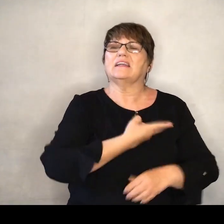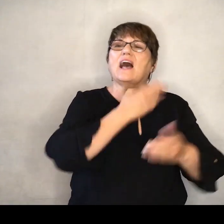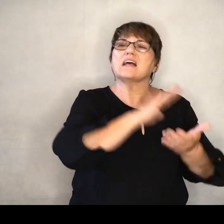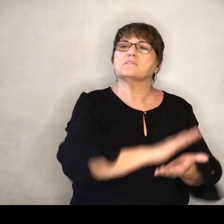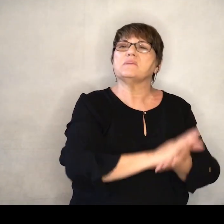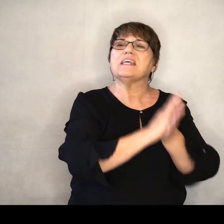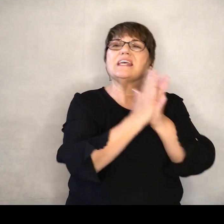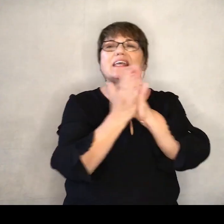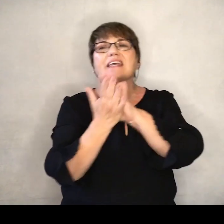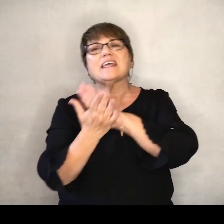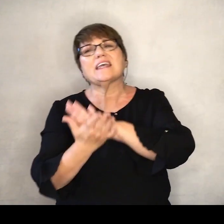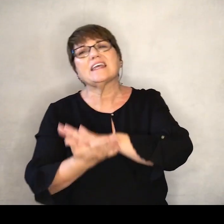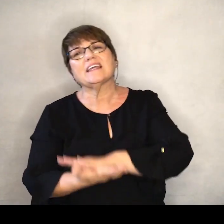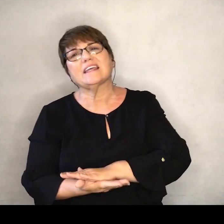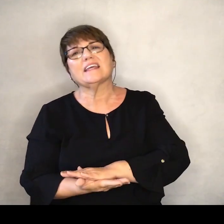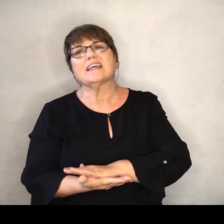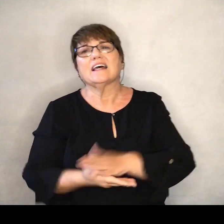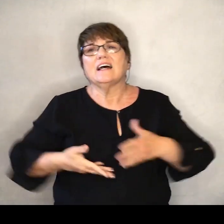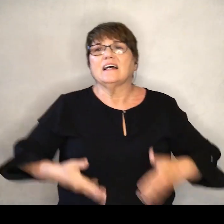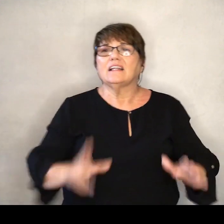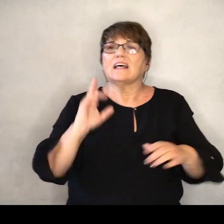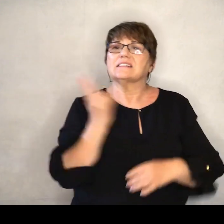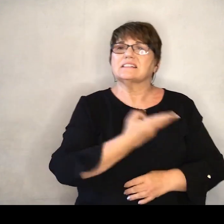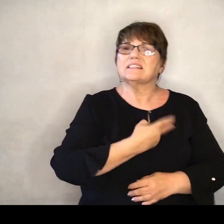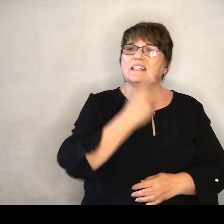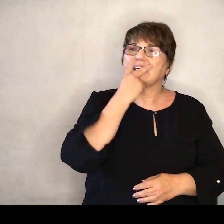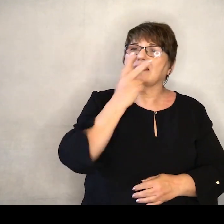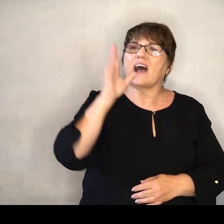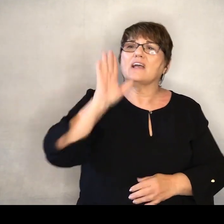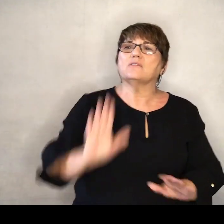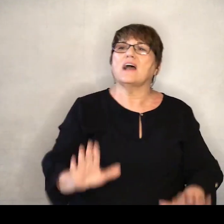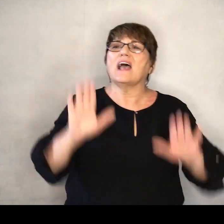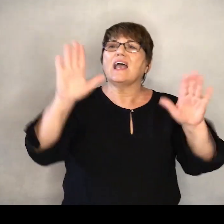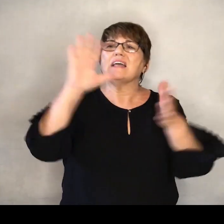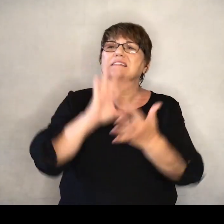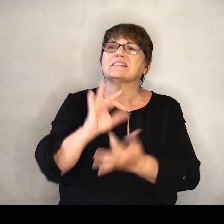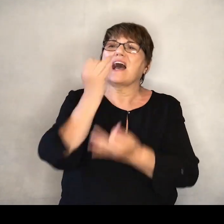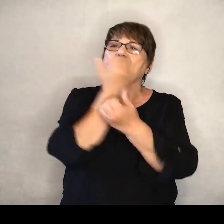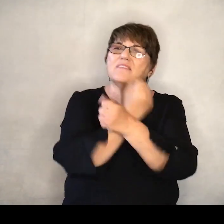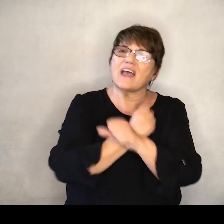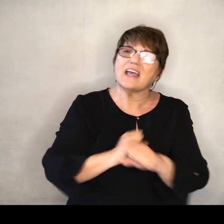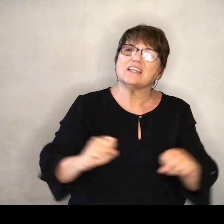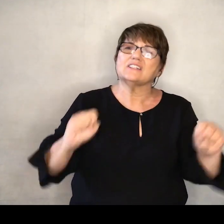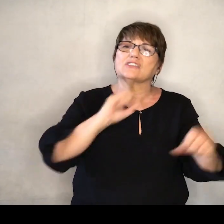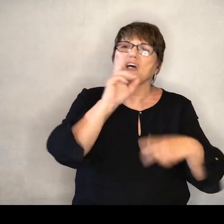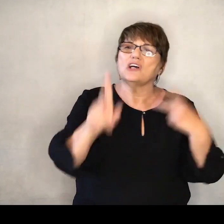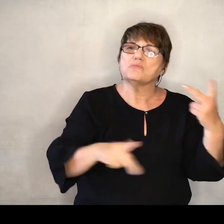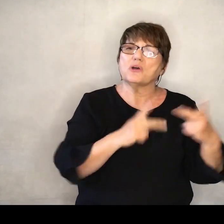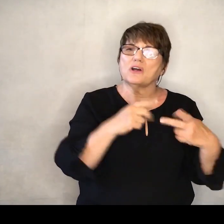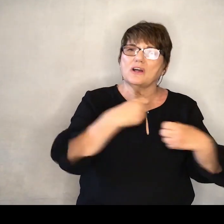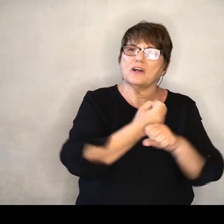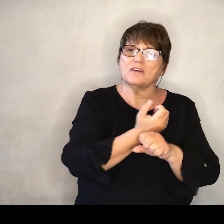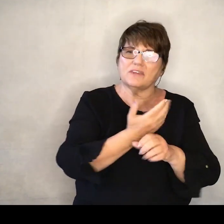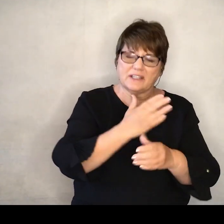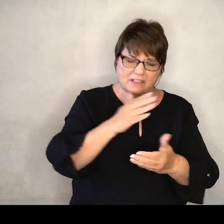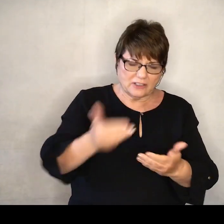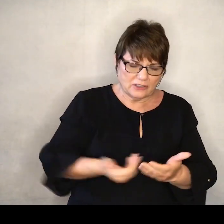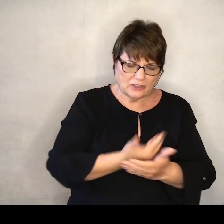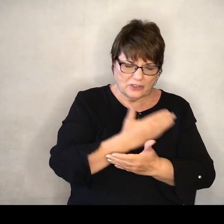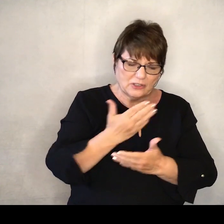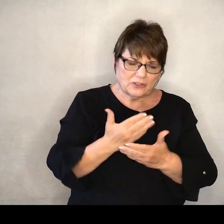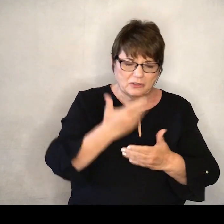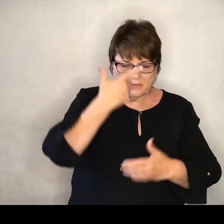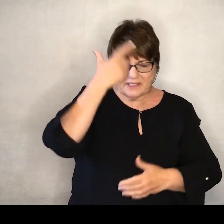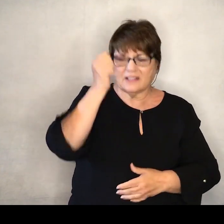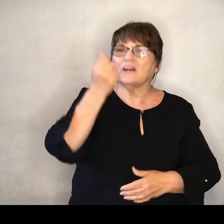us be Let us see thy great salvation Perfectly